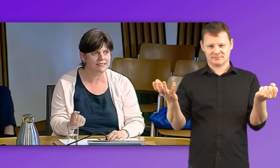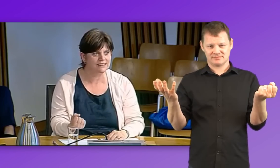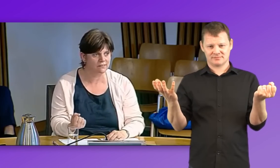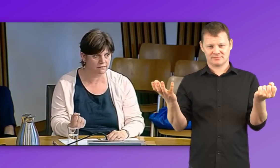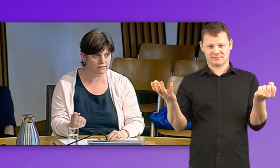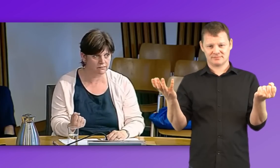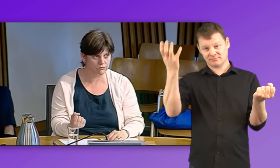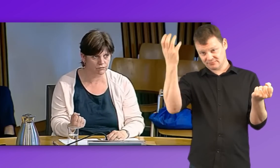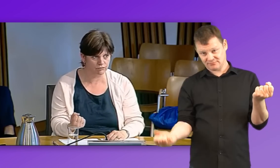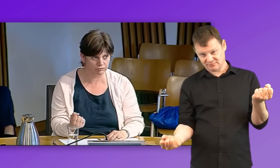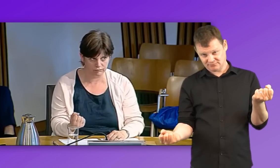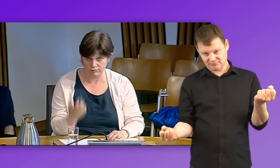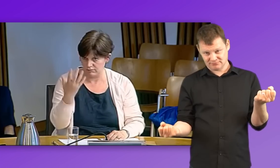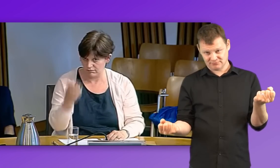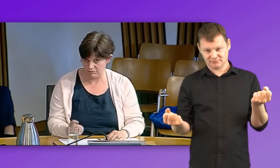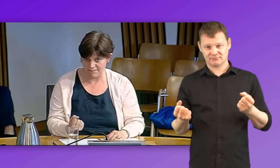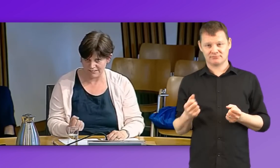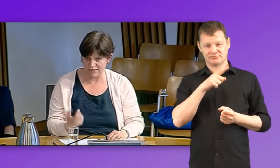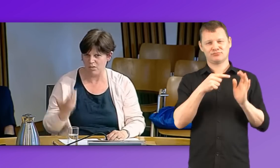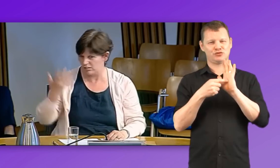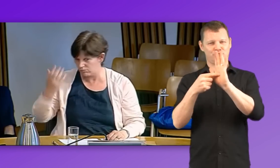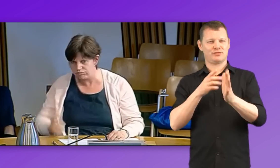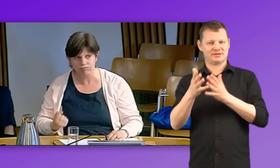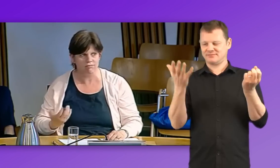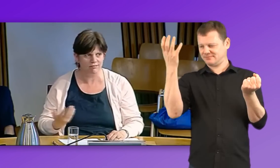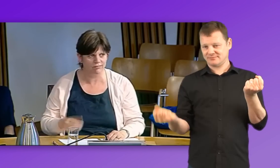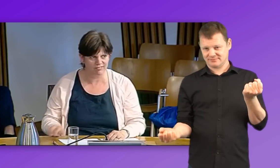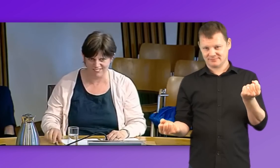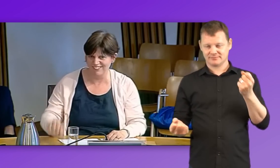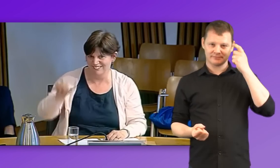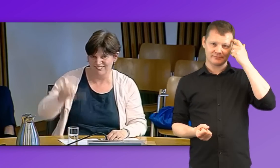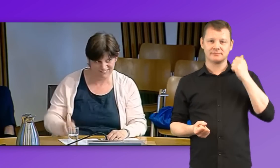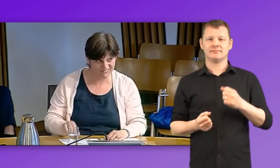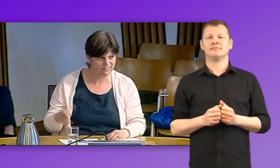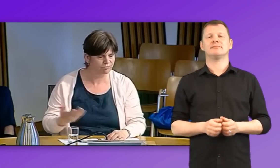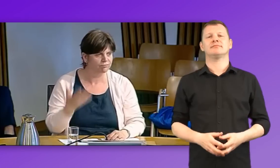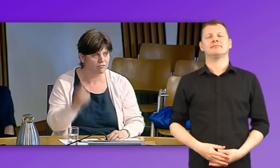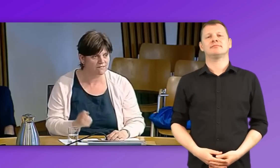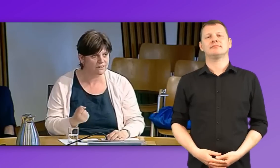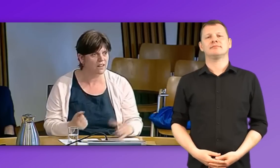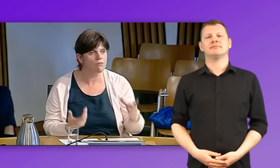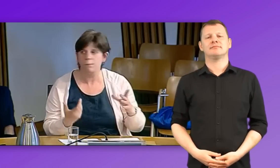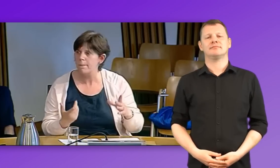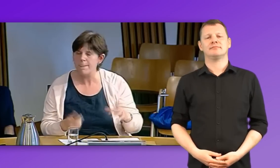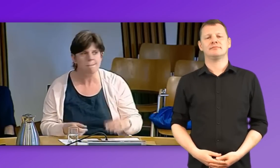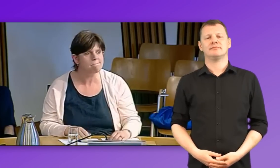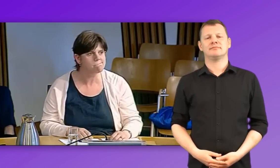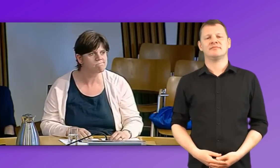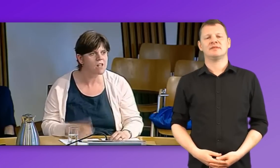So, we have this sign, gravity, as in to come down to Earth, okay? As Mary quite rightly showed with the